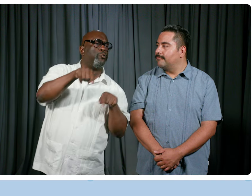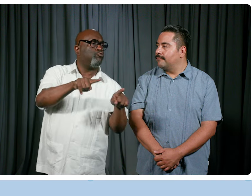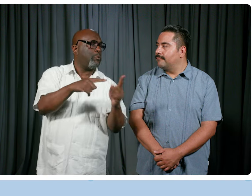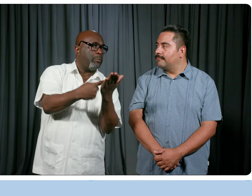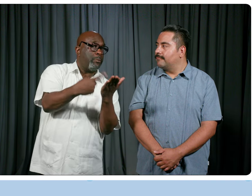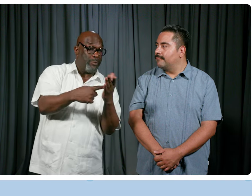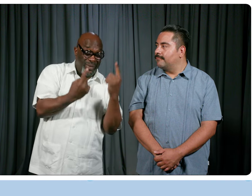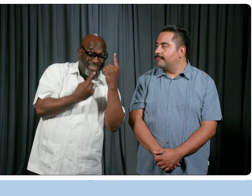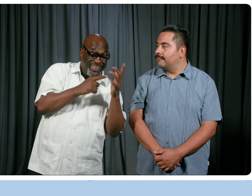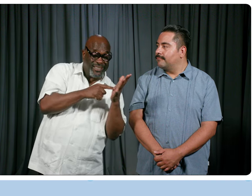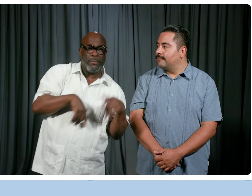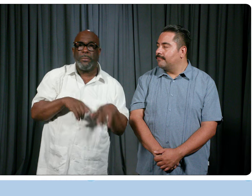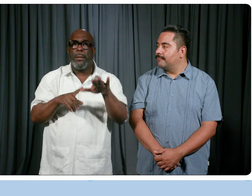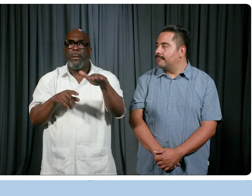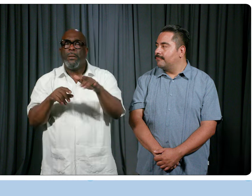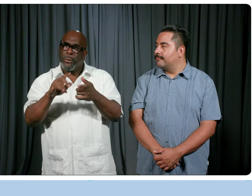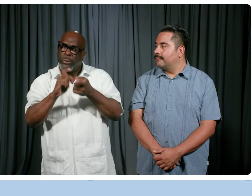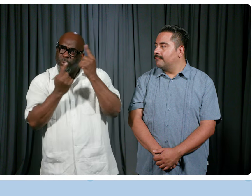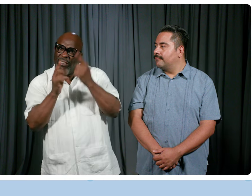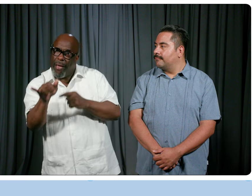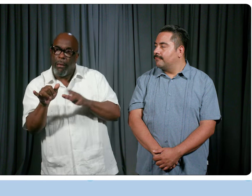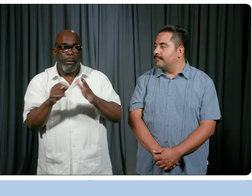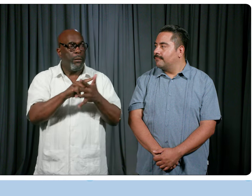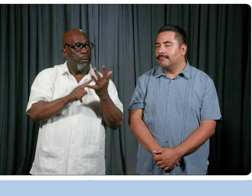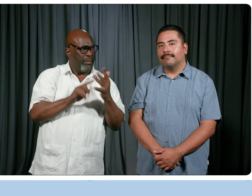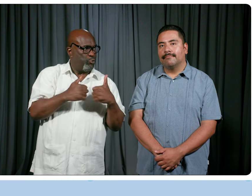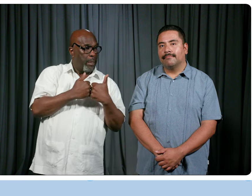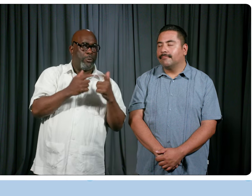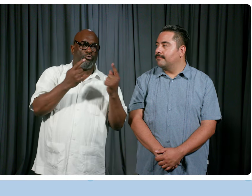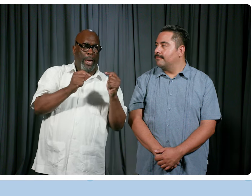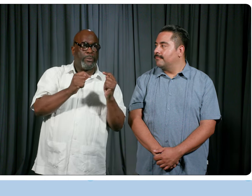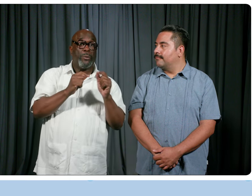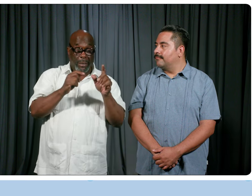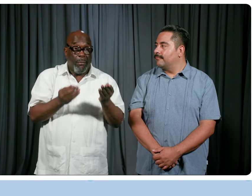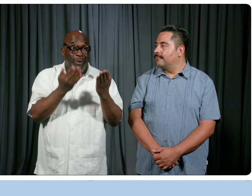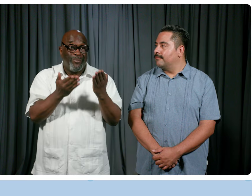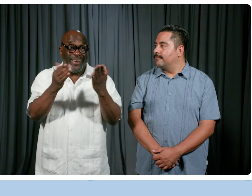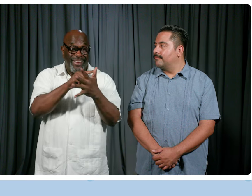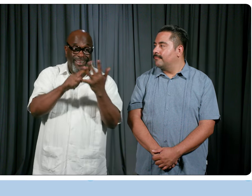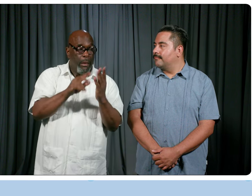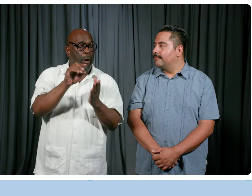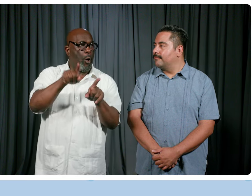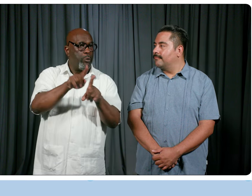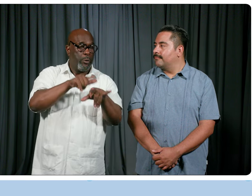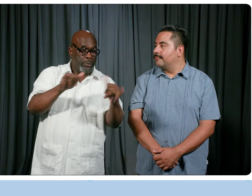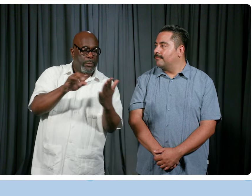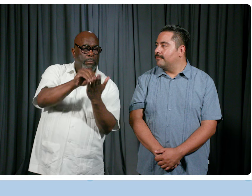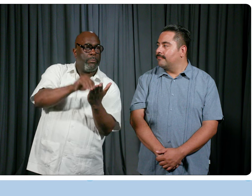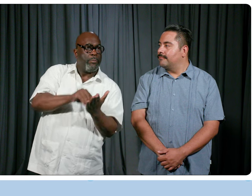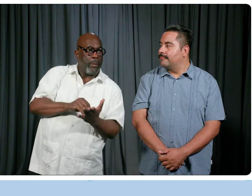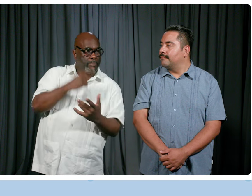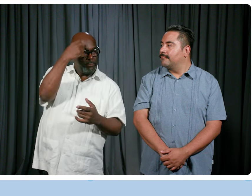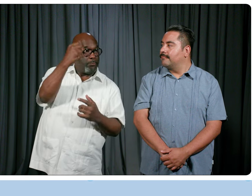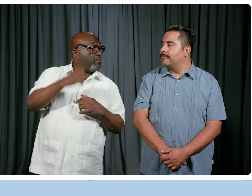we consider this? Did we consider that kind of thing? That's, I think, the biggest challenge is trying to track all of that. You know, you mentioned that